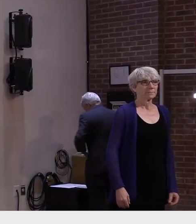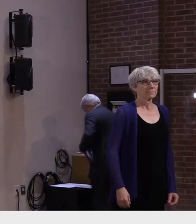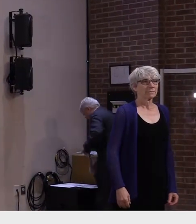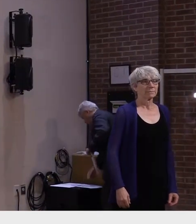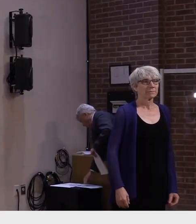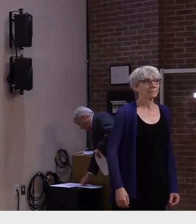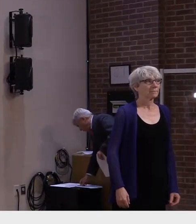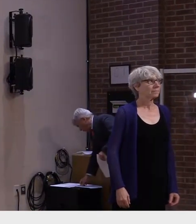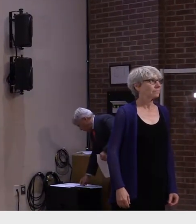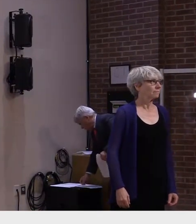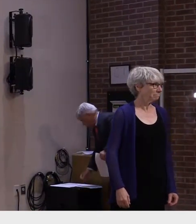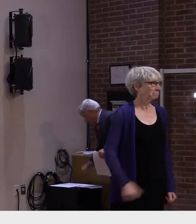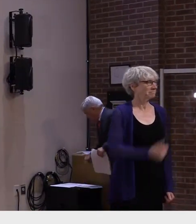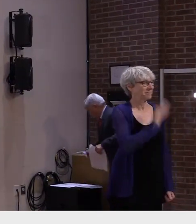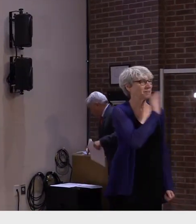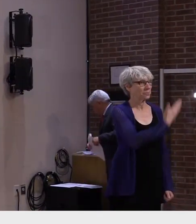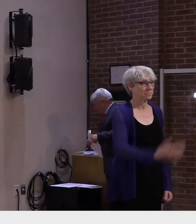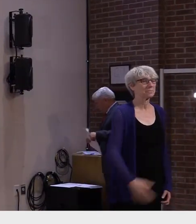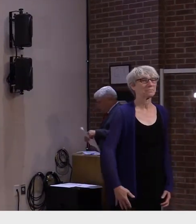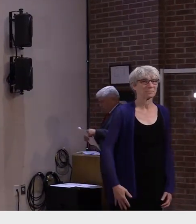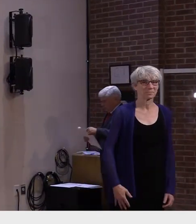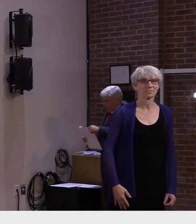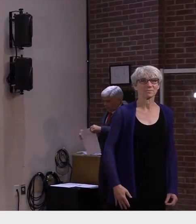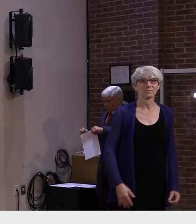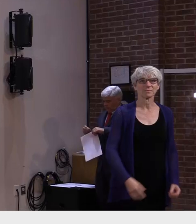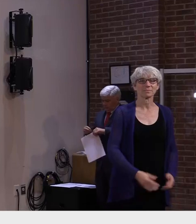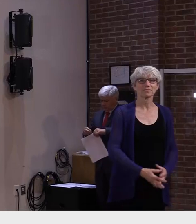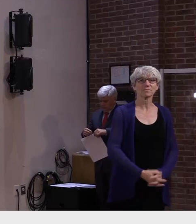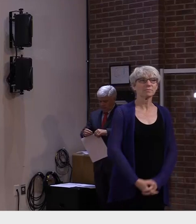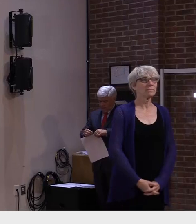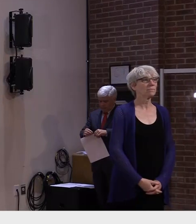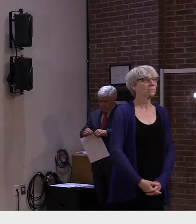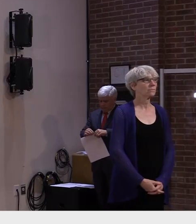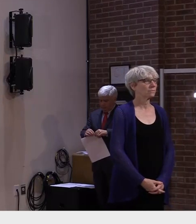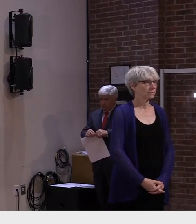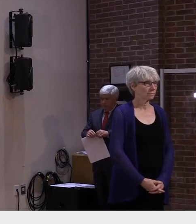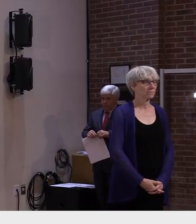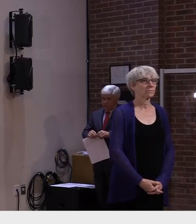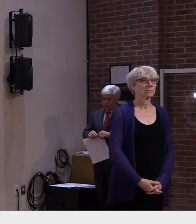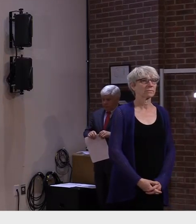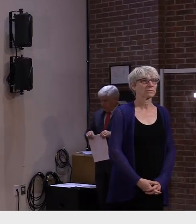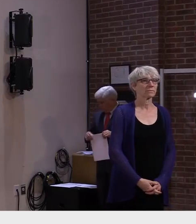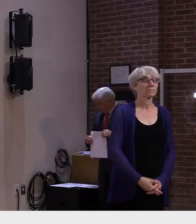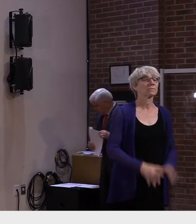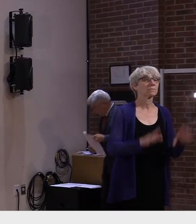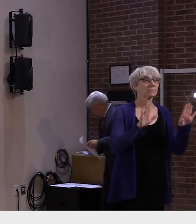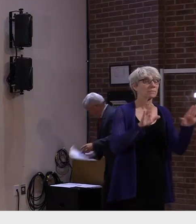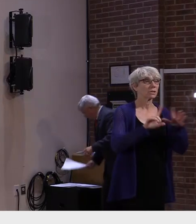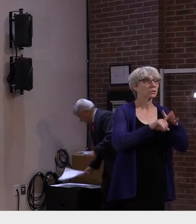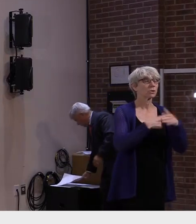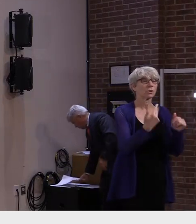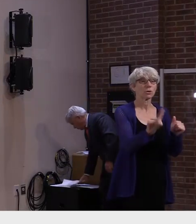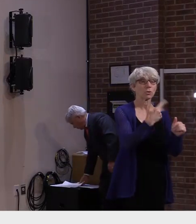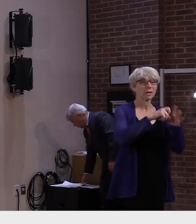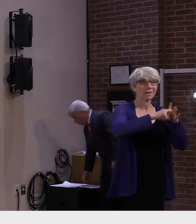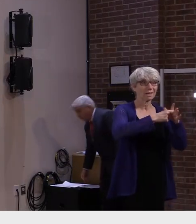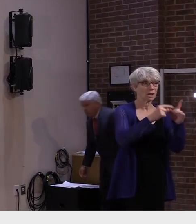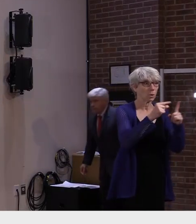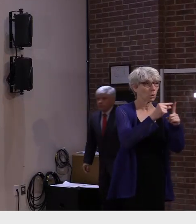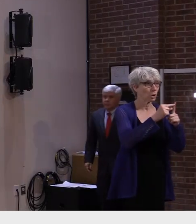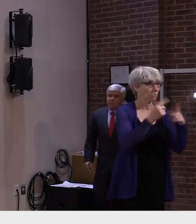thanks very much let me just start out with three key words vaccination